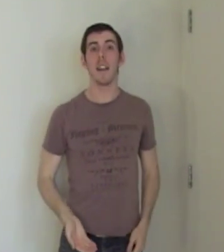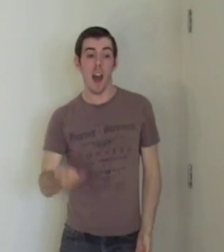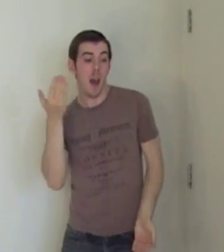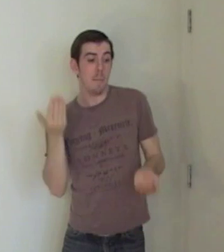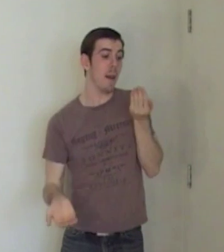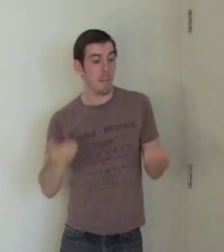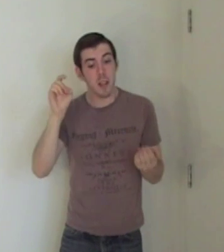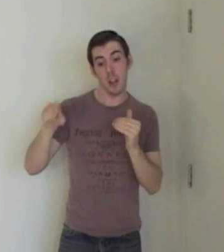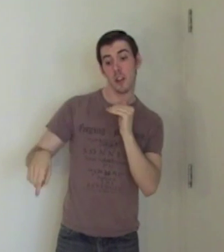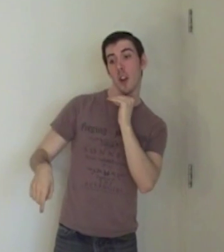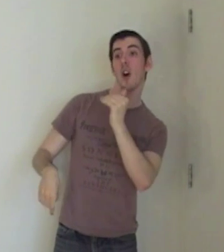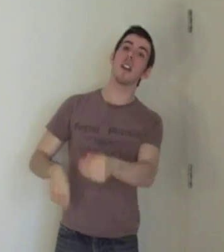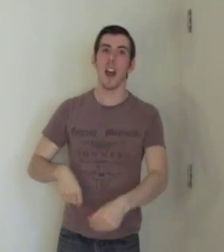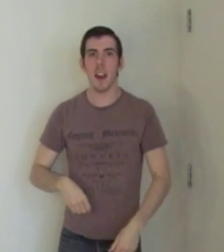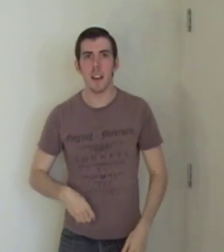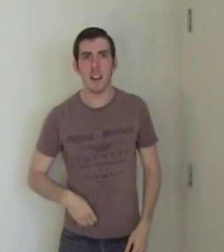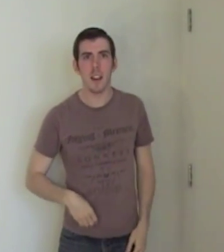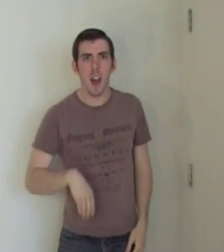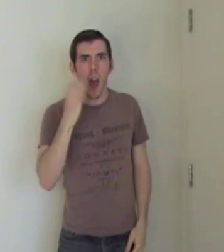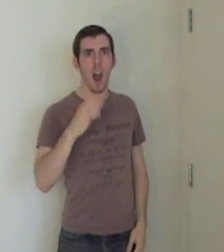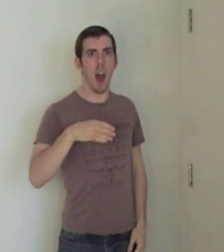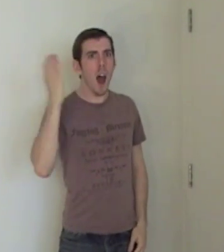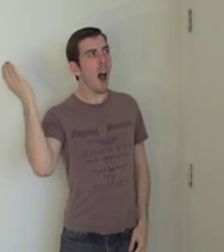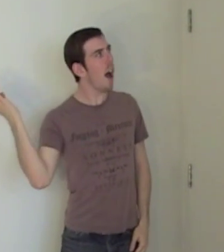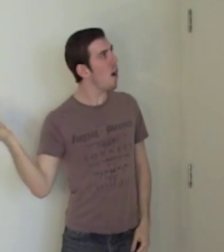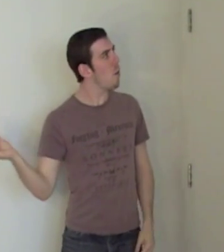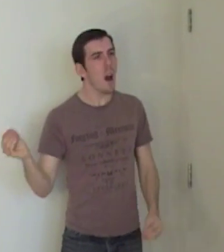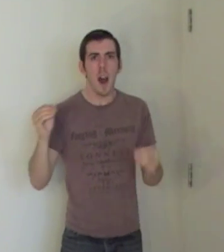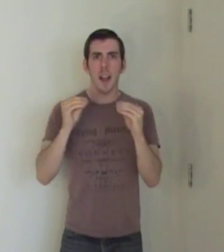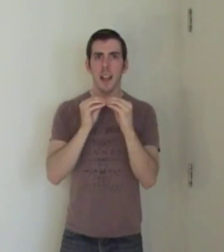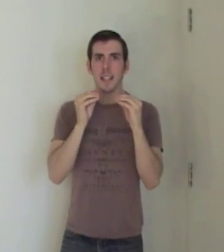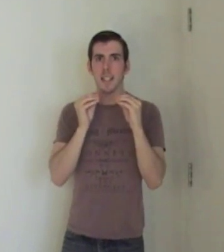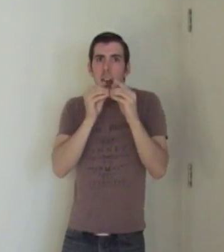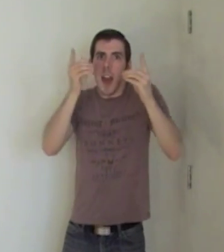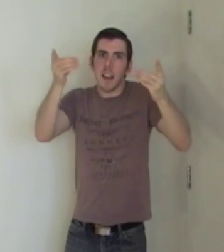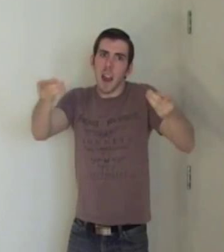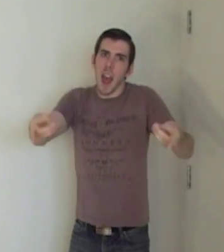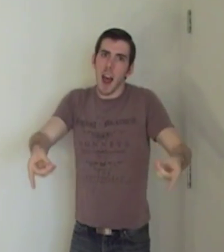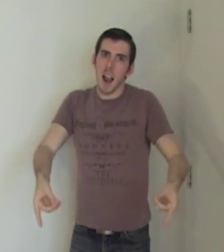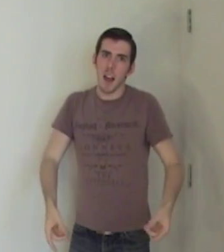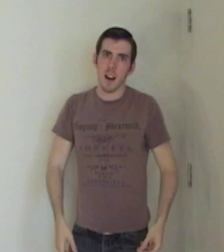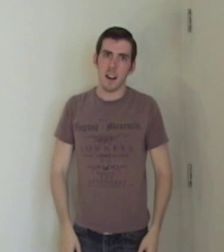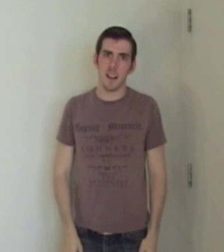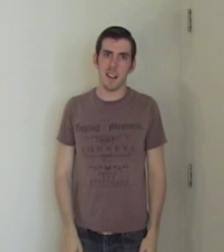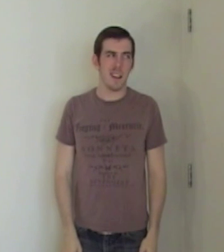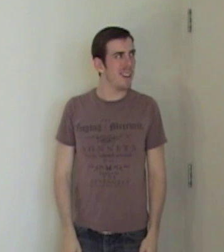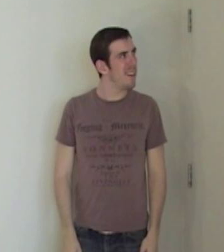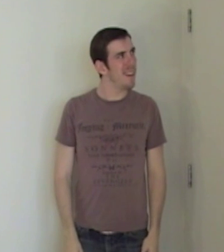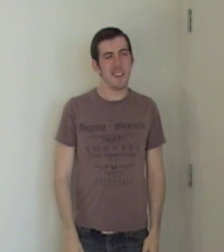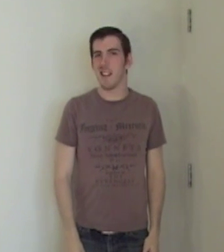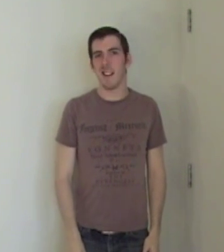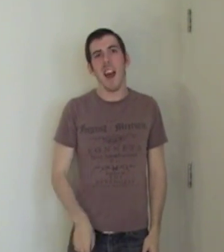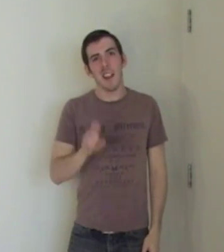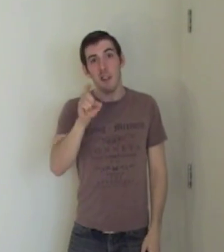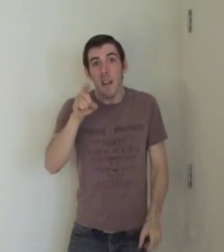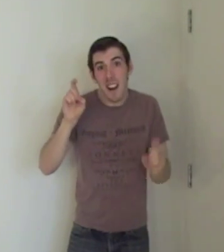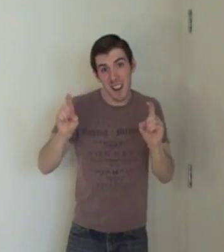Maybe you shouldn't Oh, kiss and tell Oh, you really